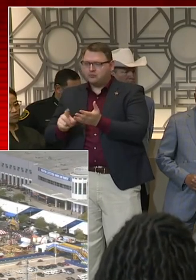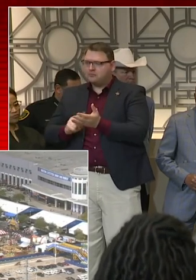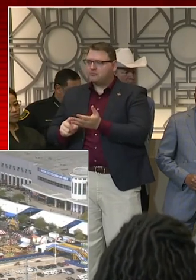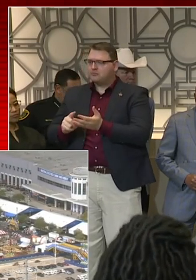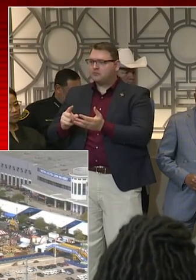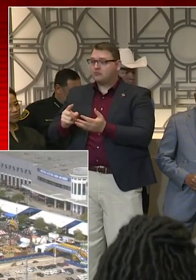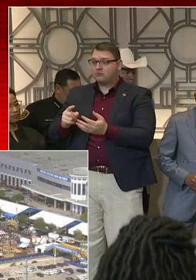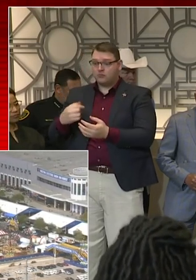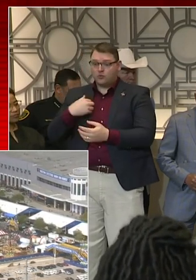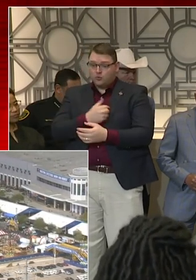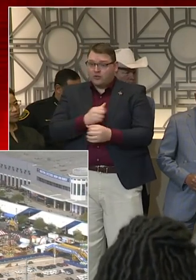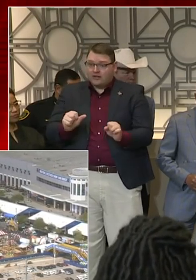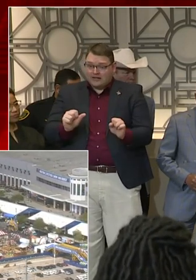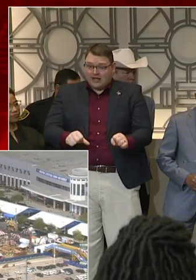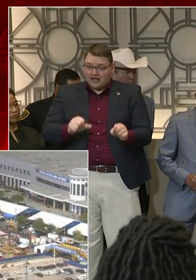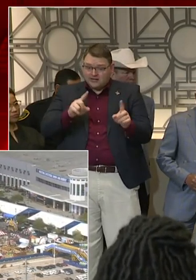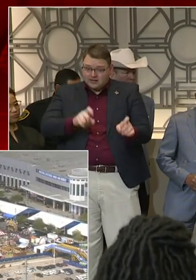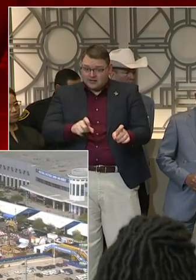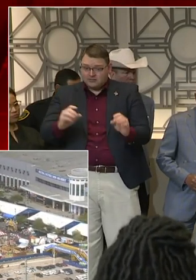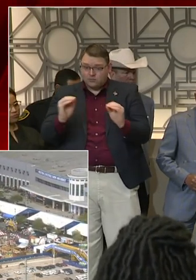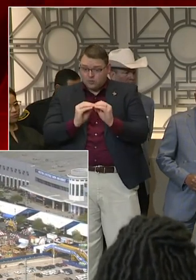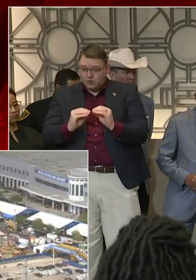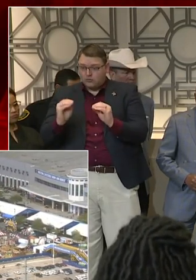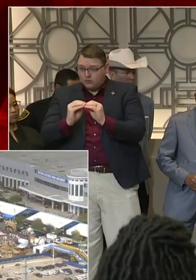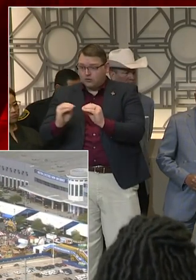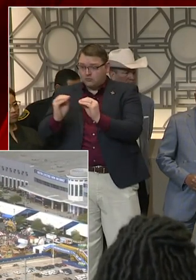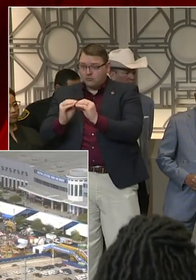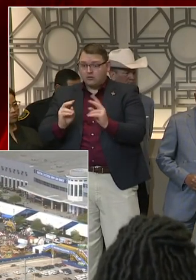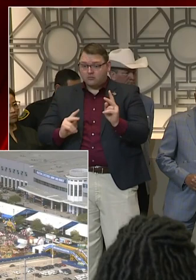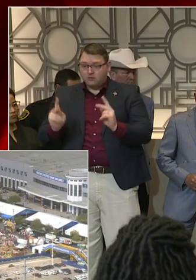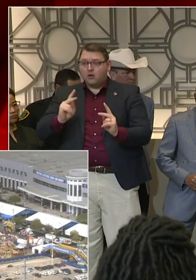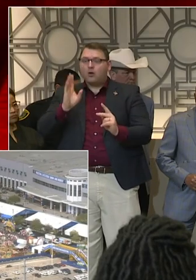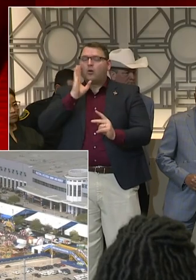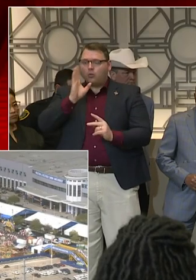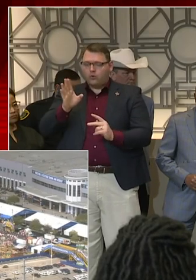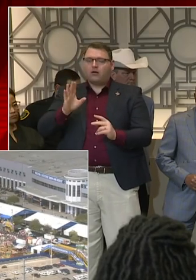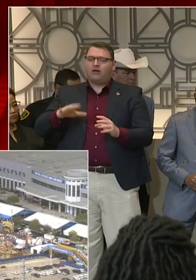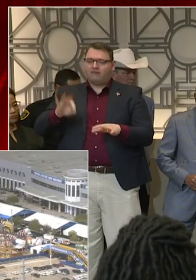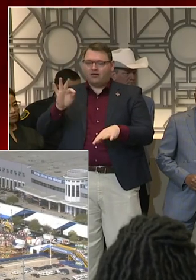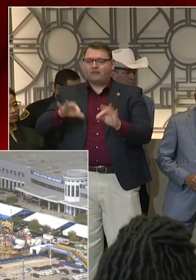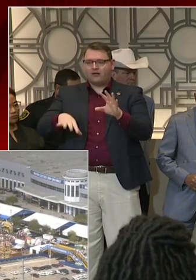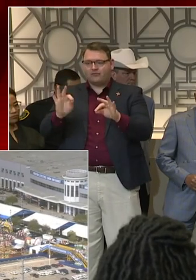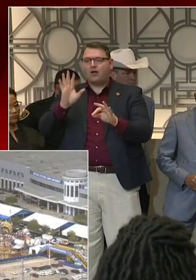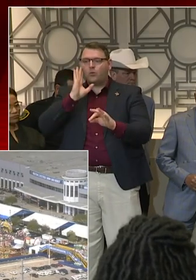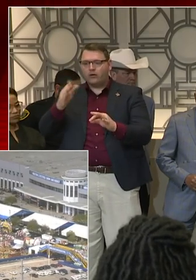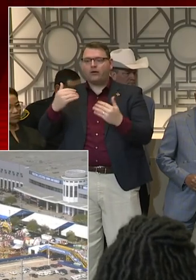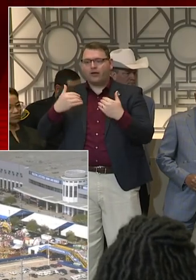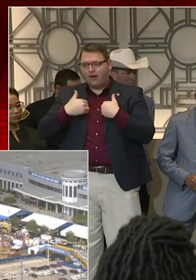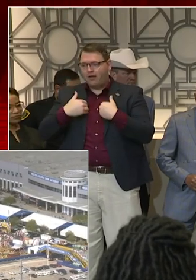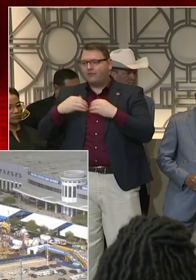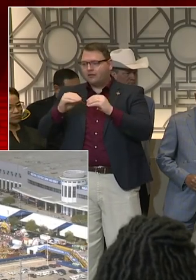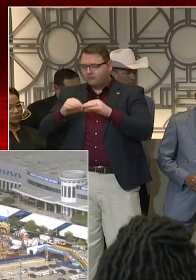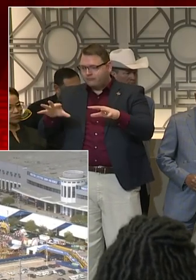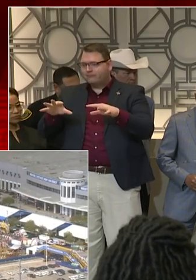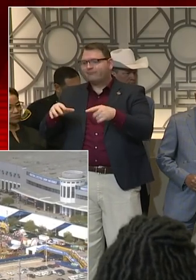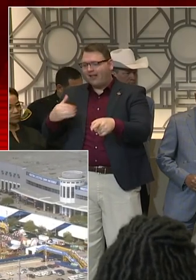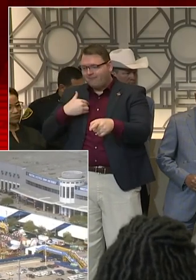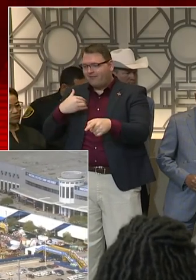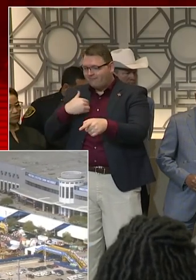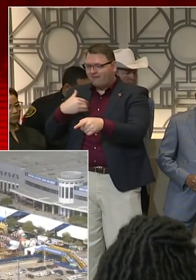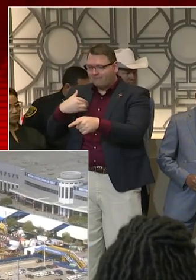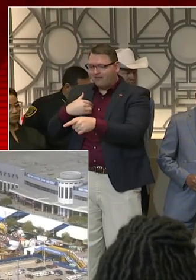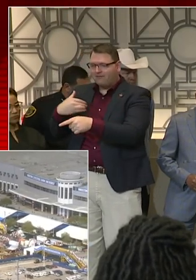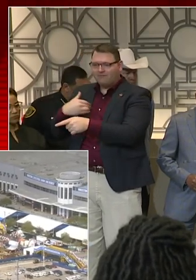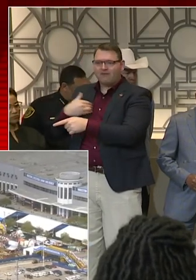test more people, we surely would be having more positives and perhaps more evidence of community transmission. And so at the